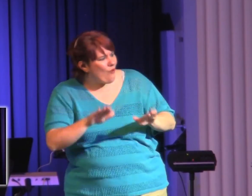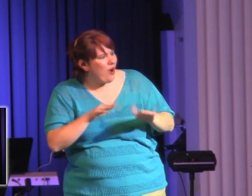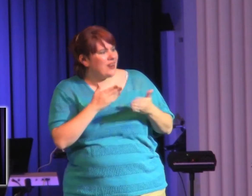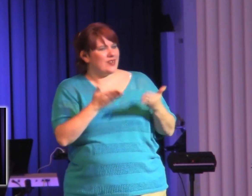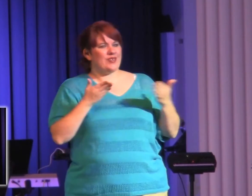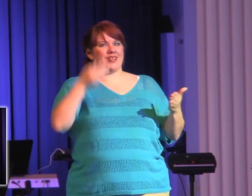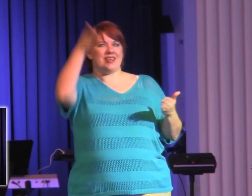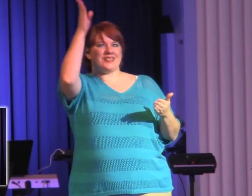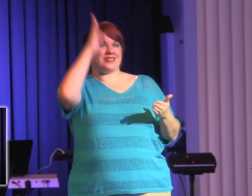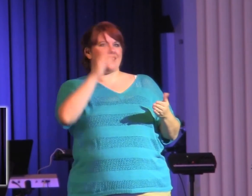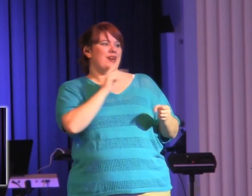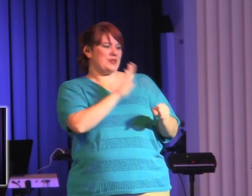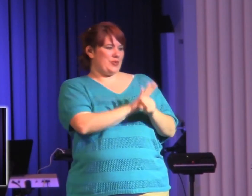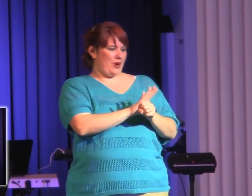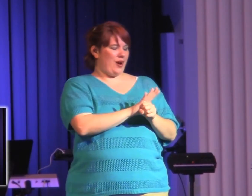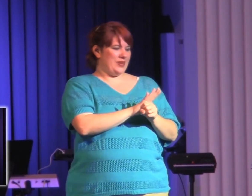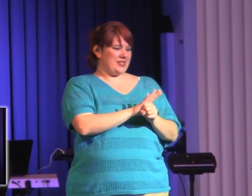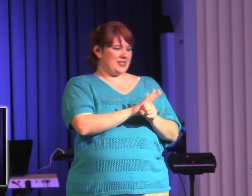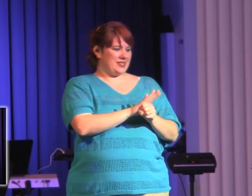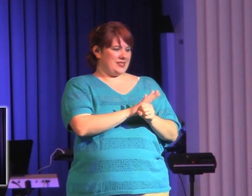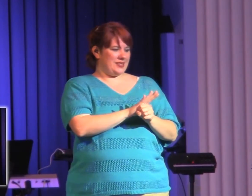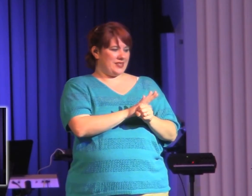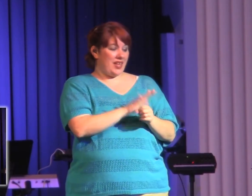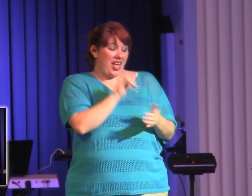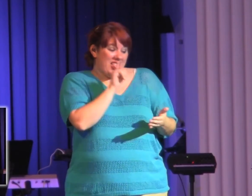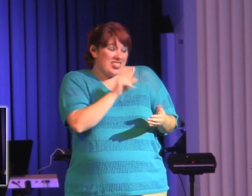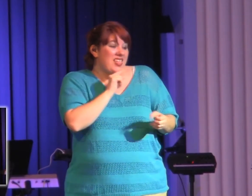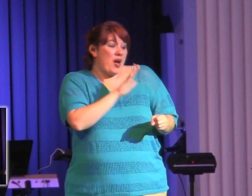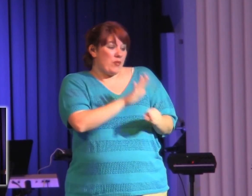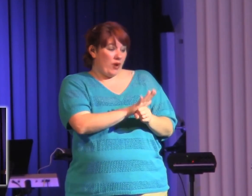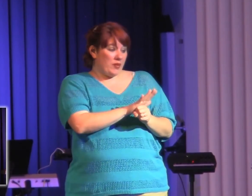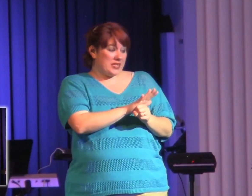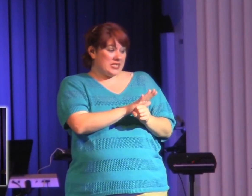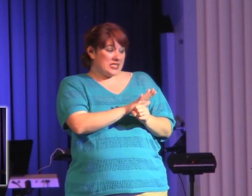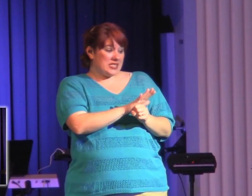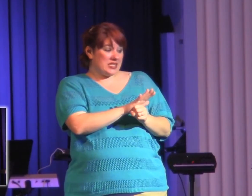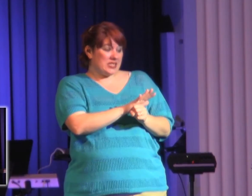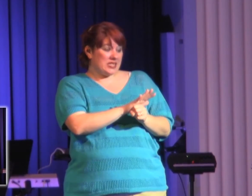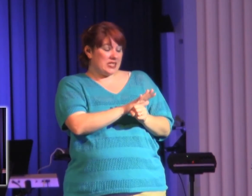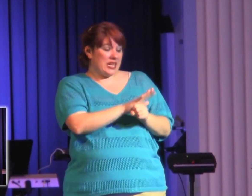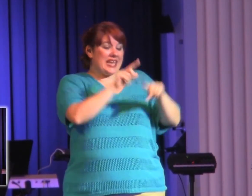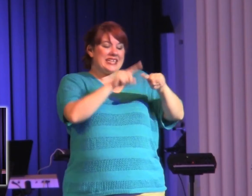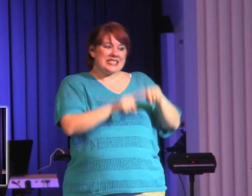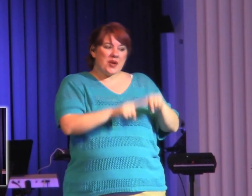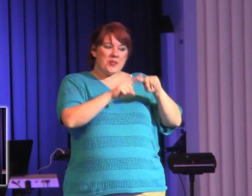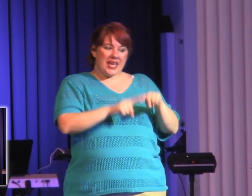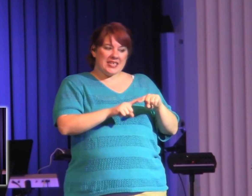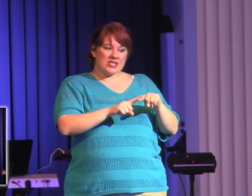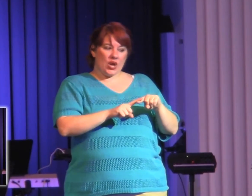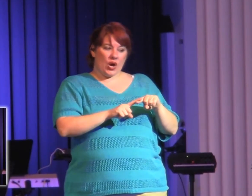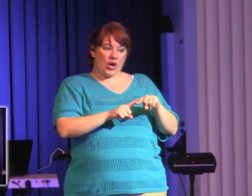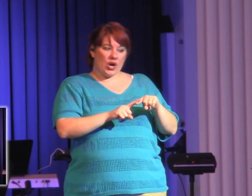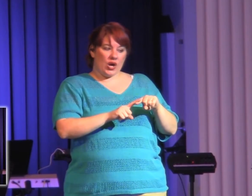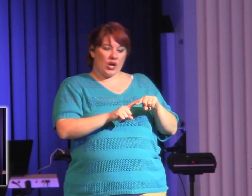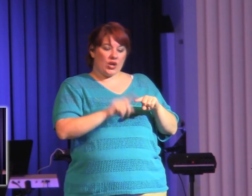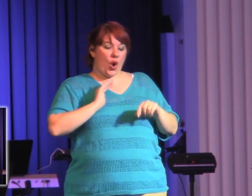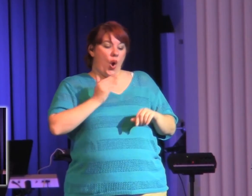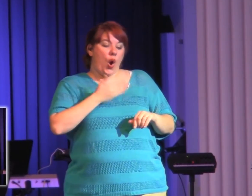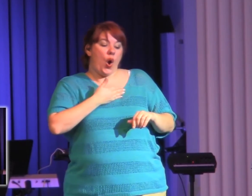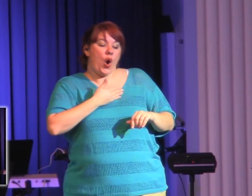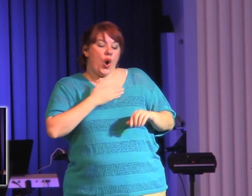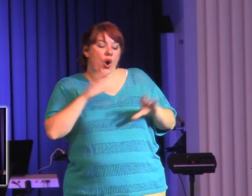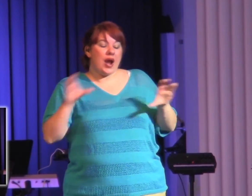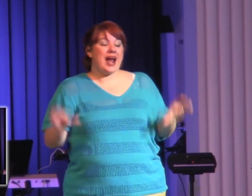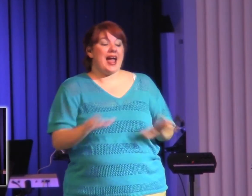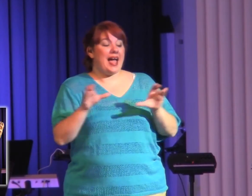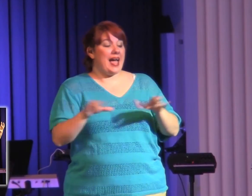us. And you know what? That promise is predicated upon an action on our part oftentimes. And you know something?